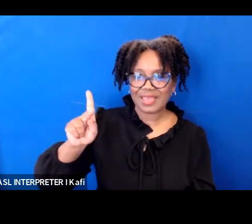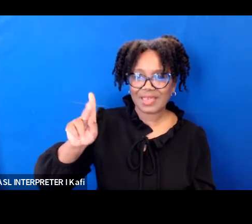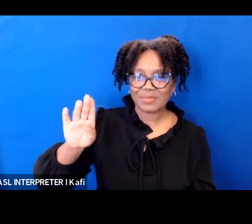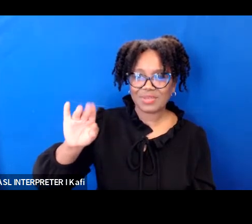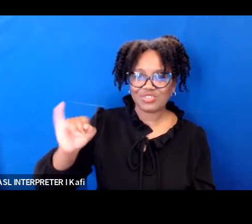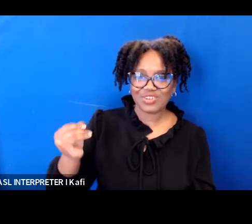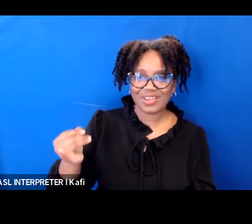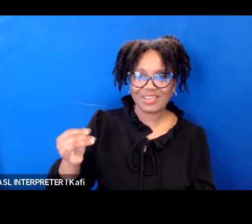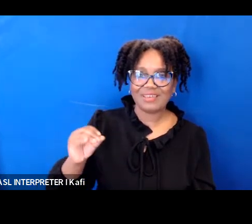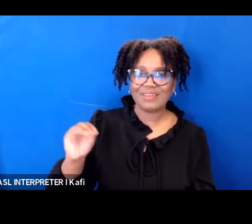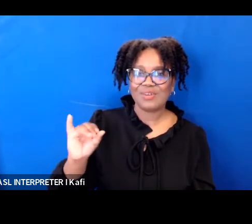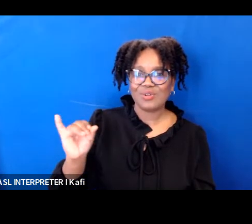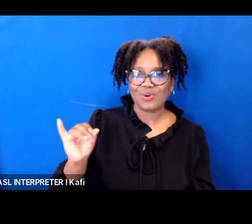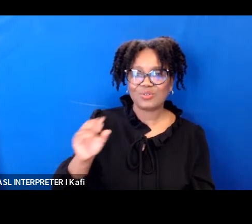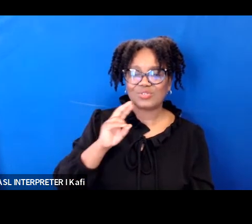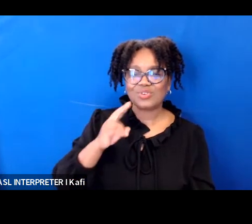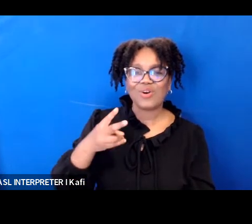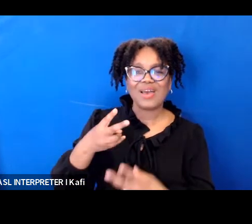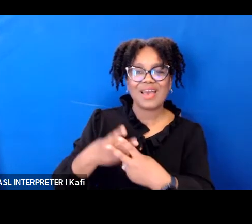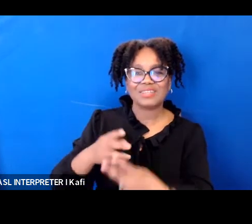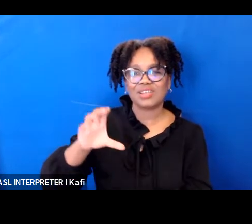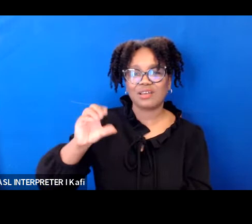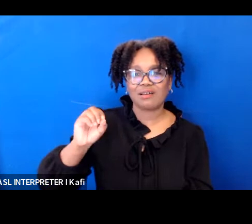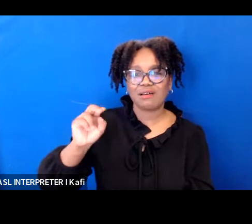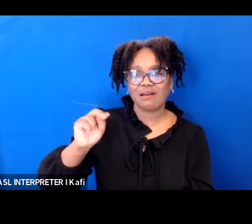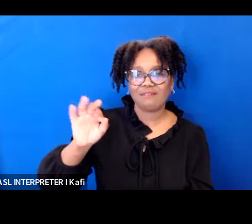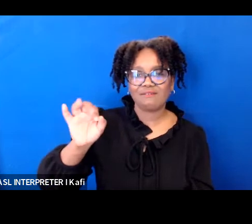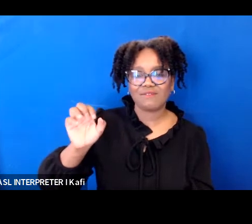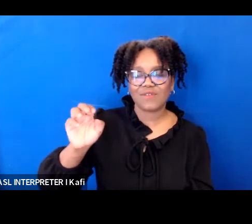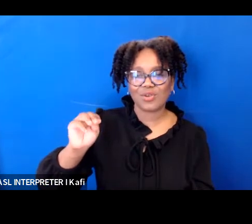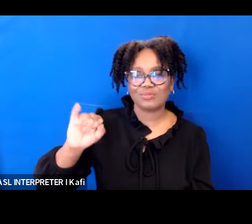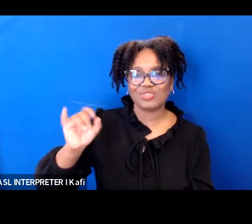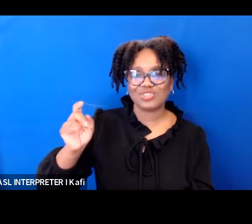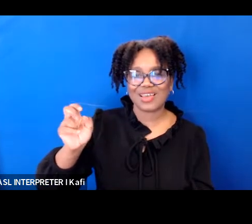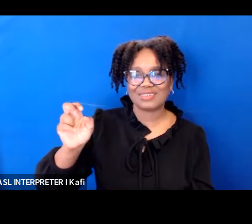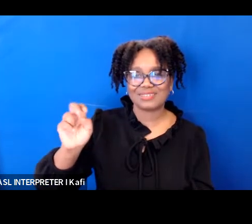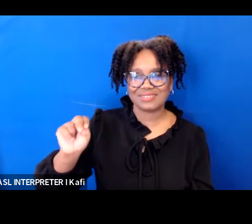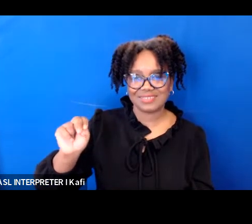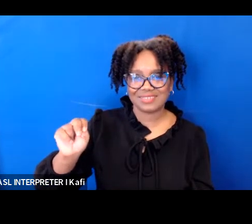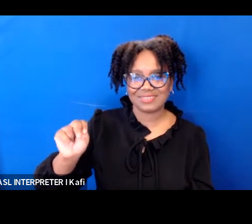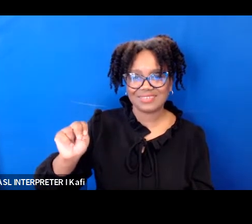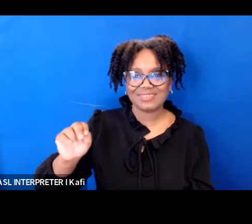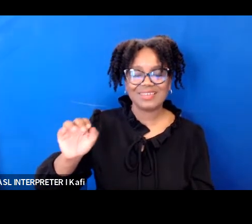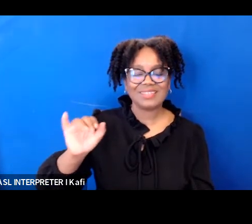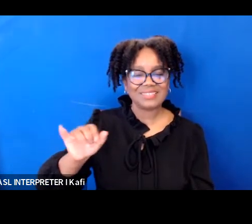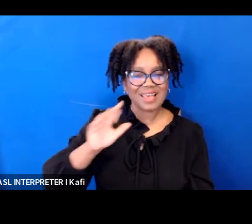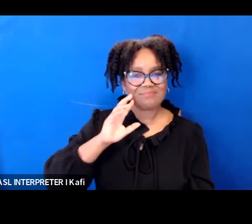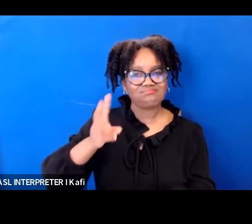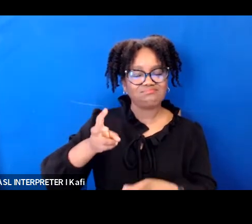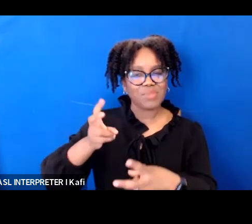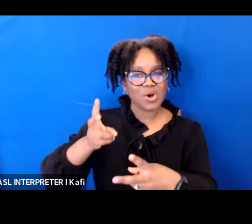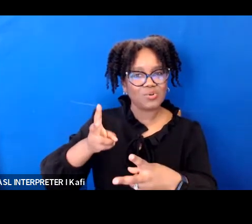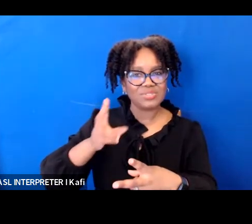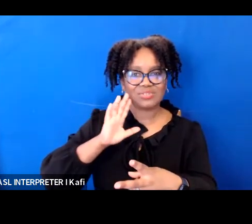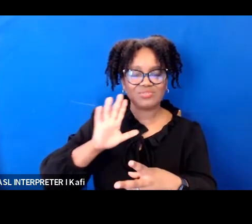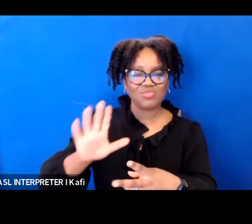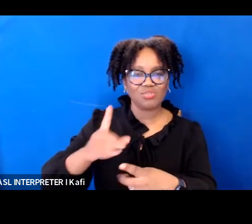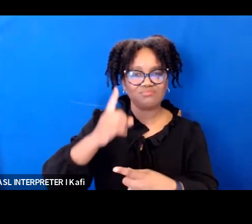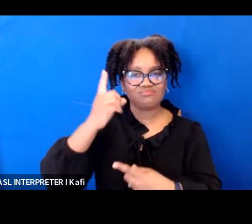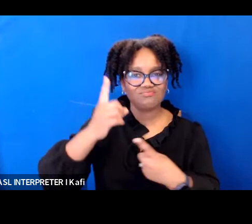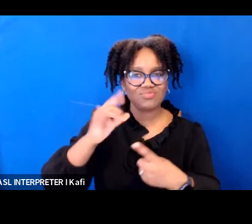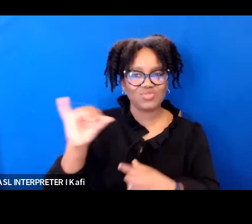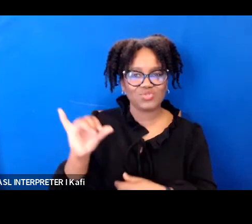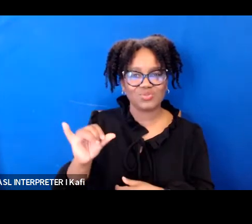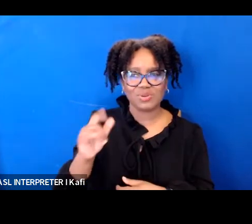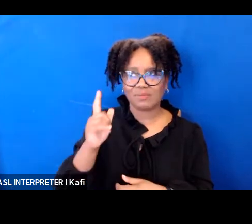to you and because your voice matters as well right so just thank you all for joining us today and